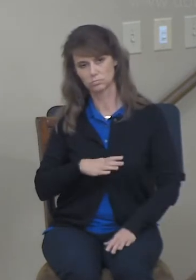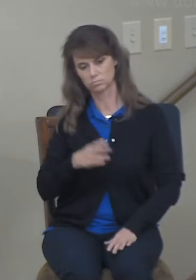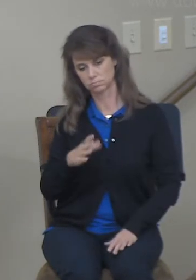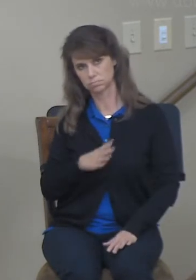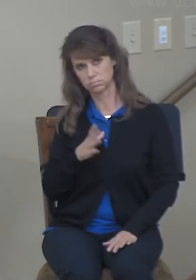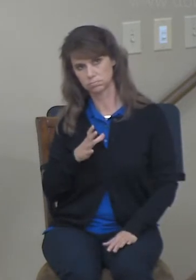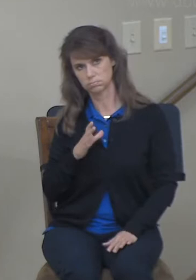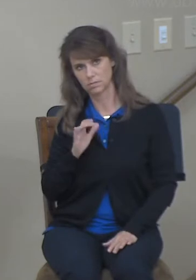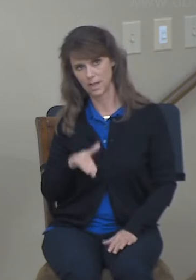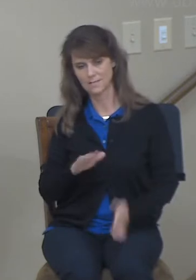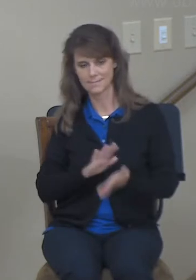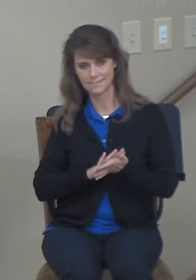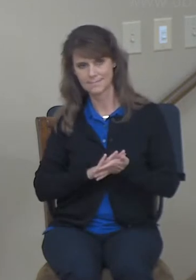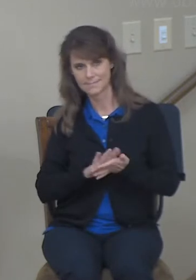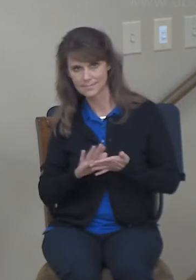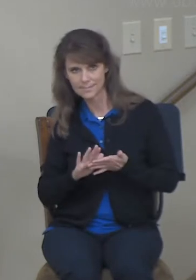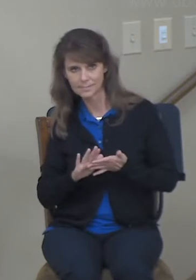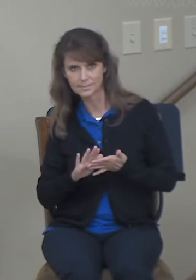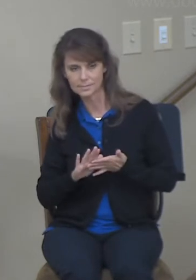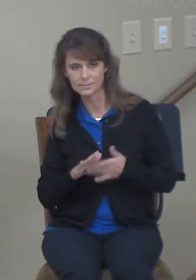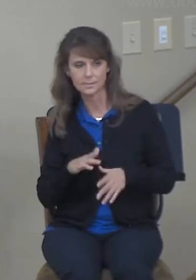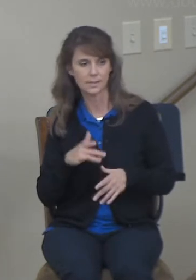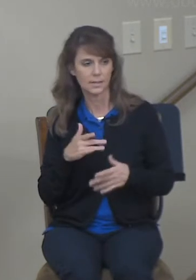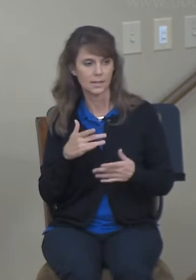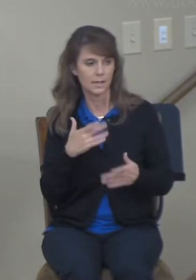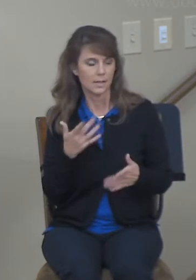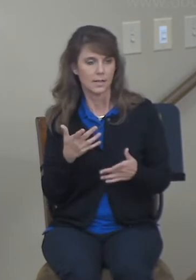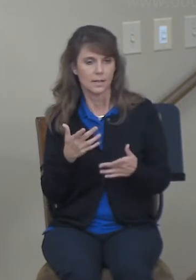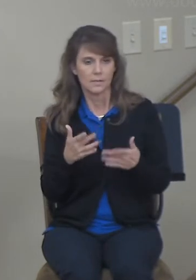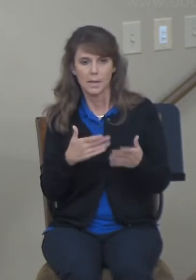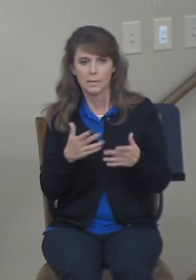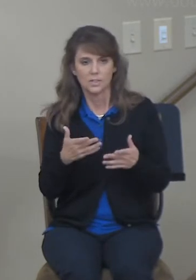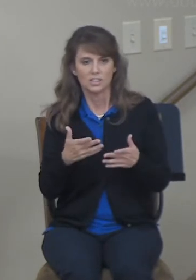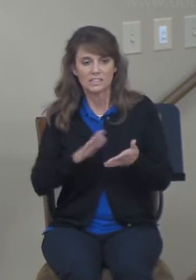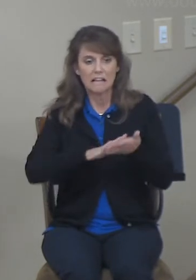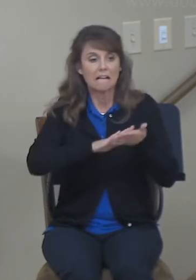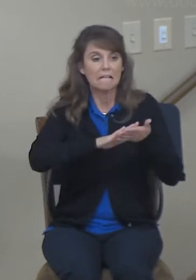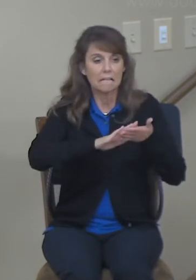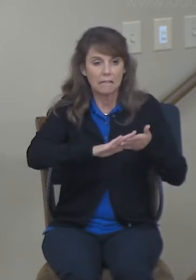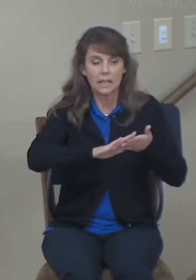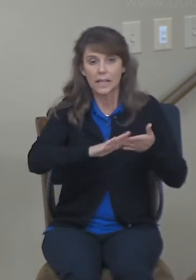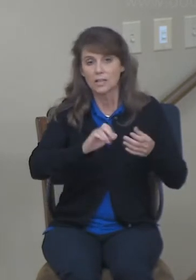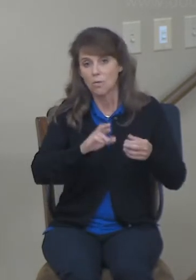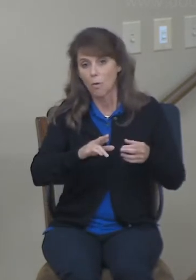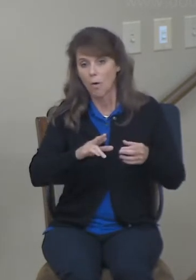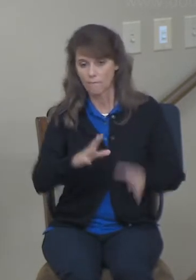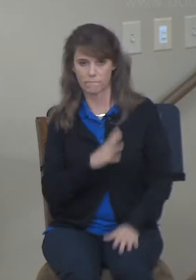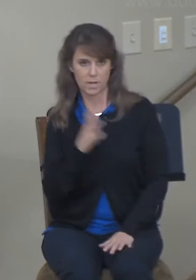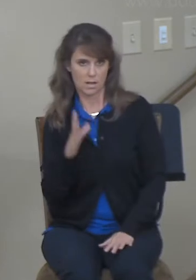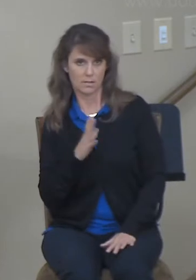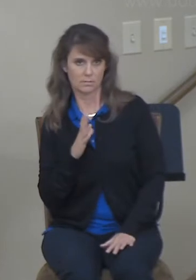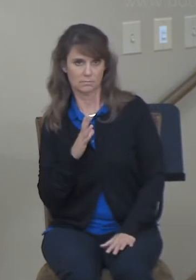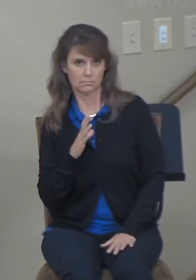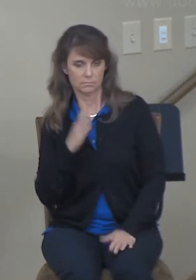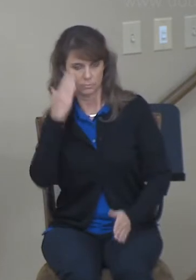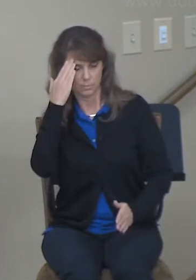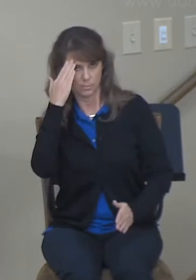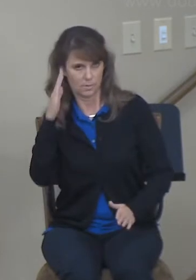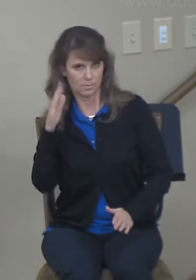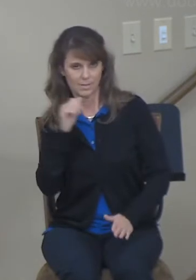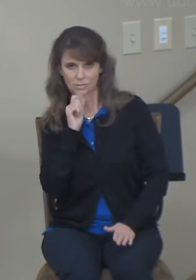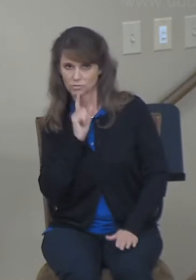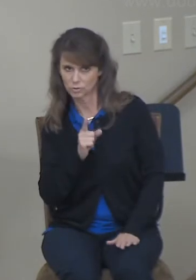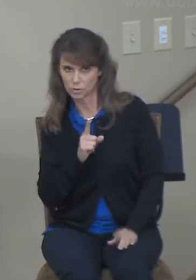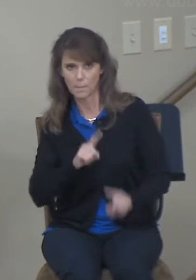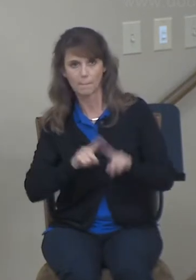and there's some argument about the word, whether it means just to change into a clean dress or her finery. But she's